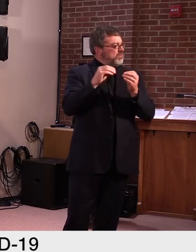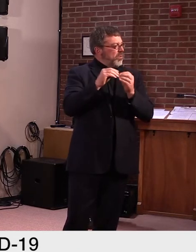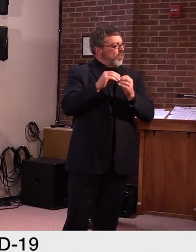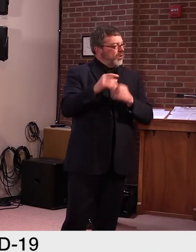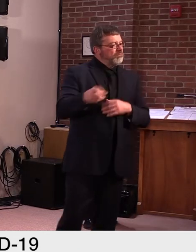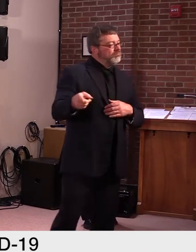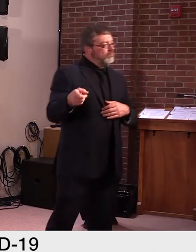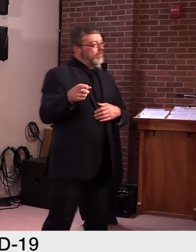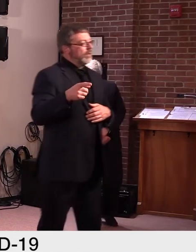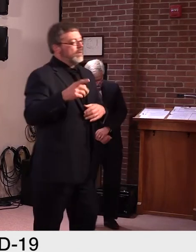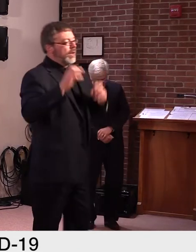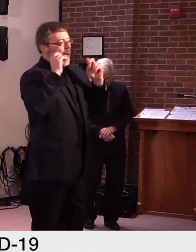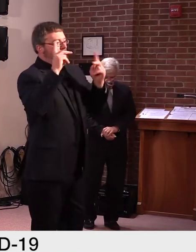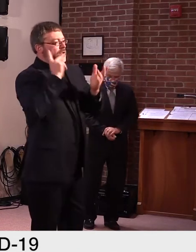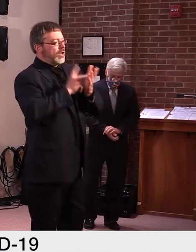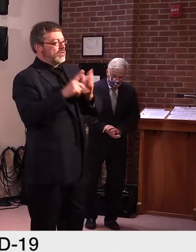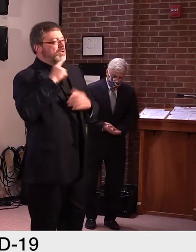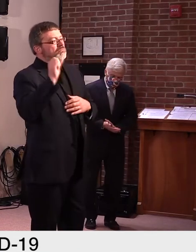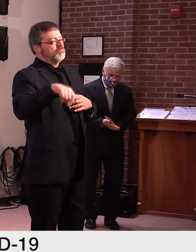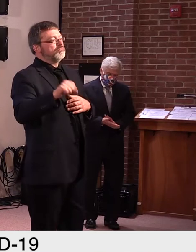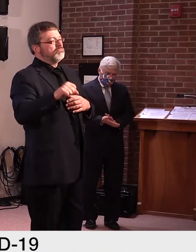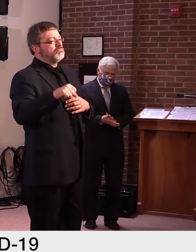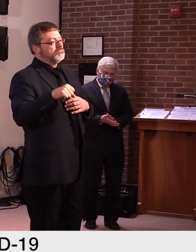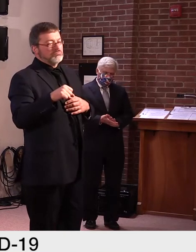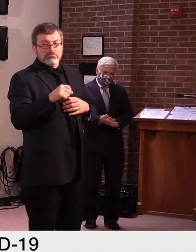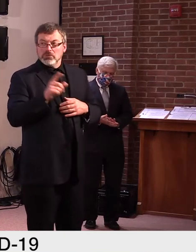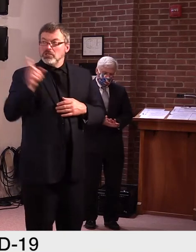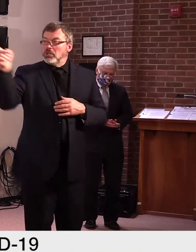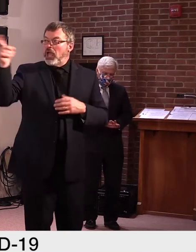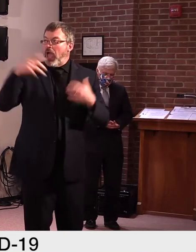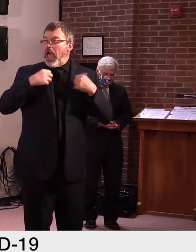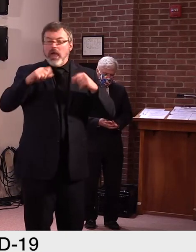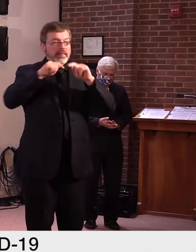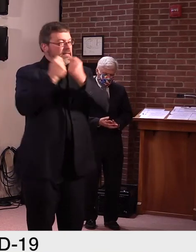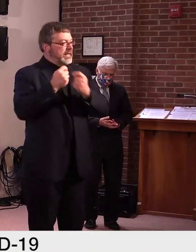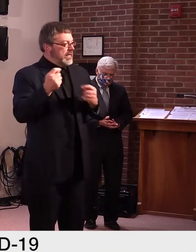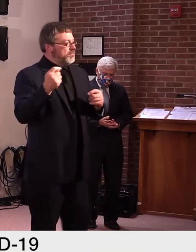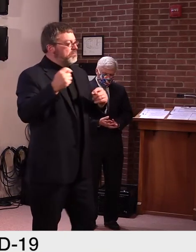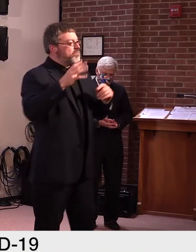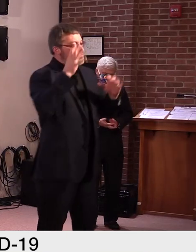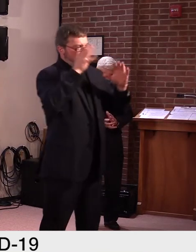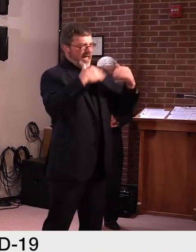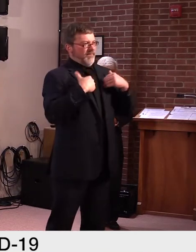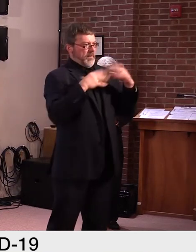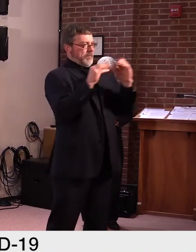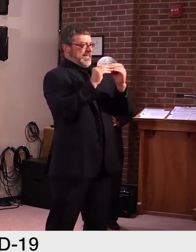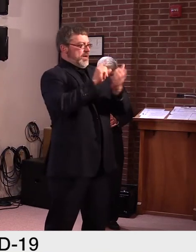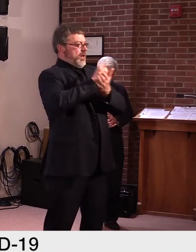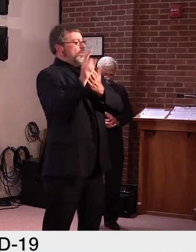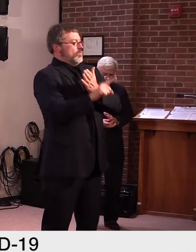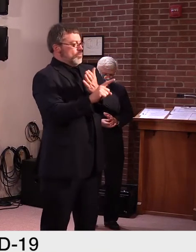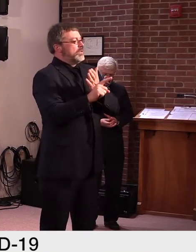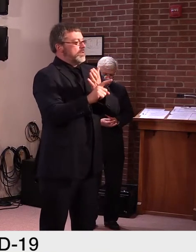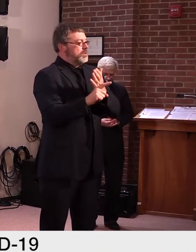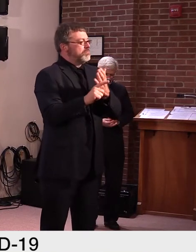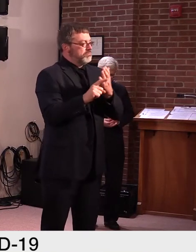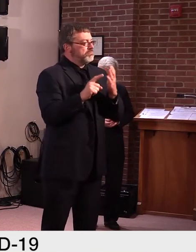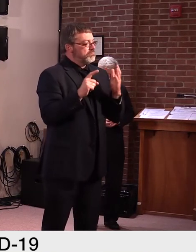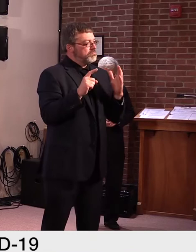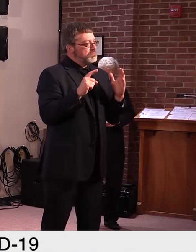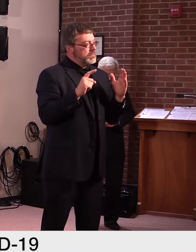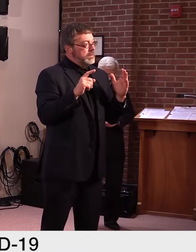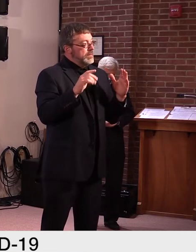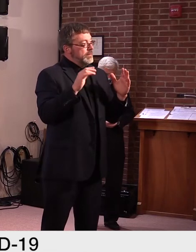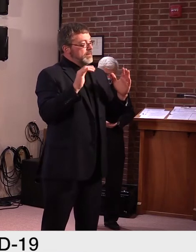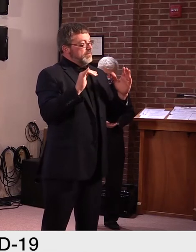to meet, uh, next week to discuss this issue. And uh, that, that basically was the, the gist of our announcement the other day that's caused a lot of concern. Uh,